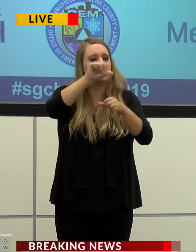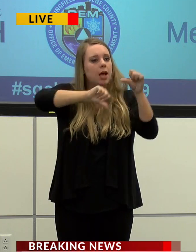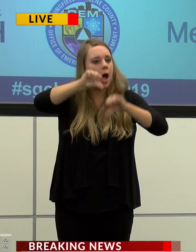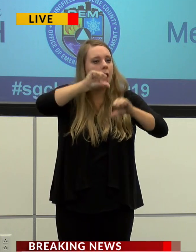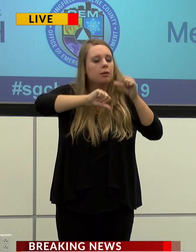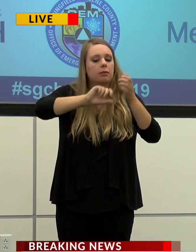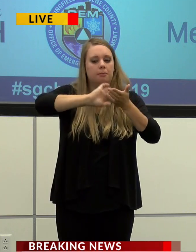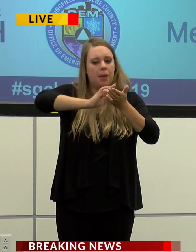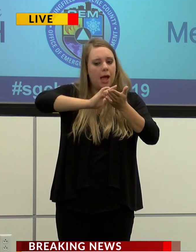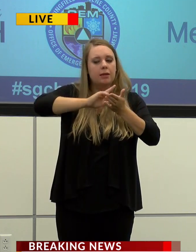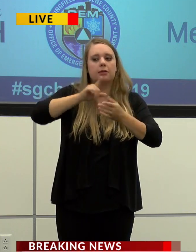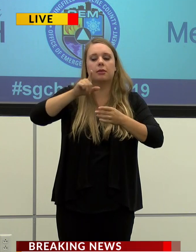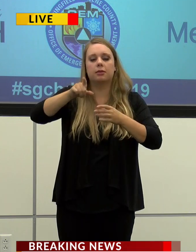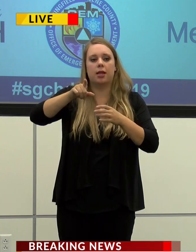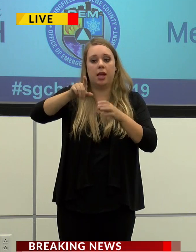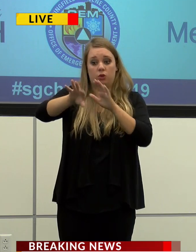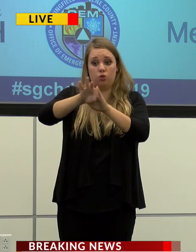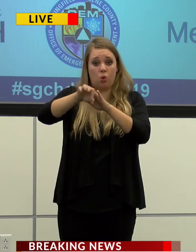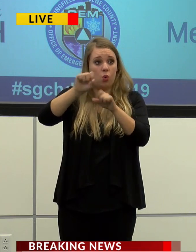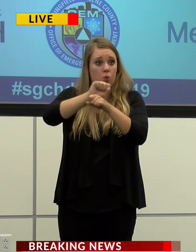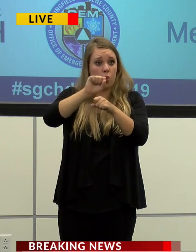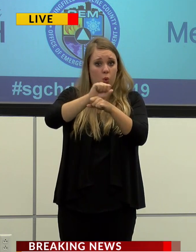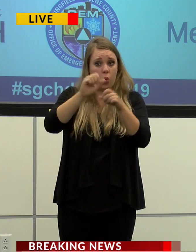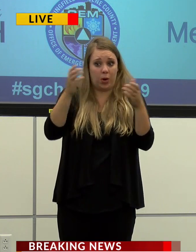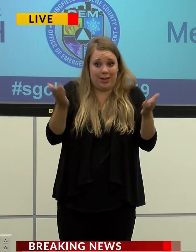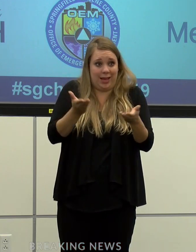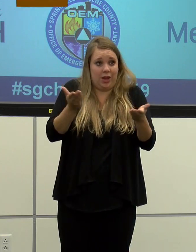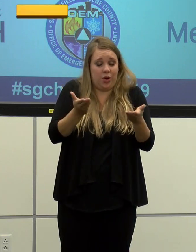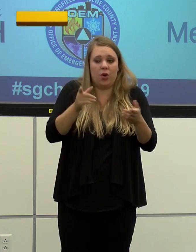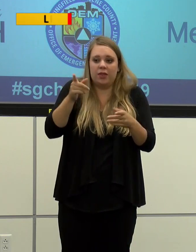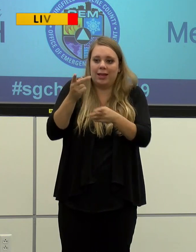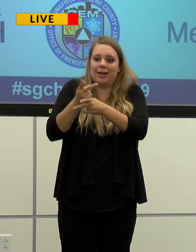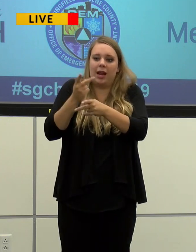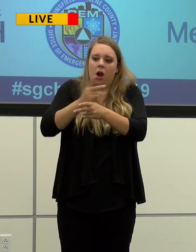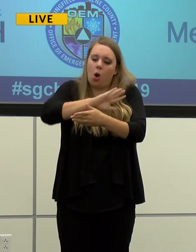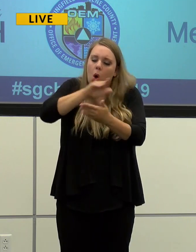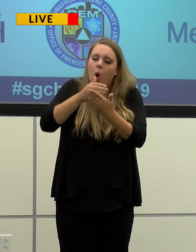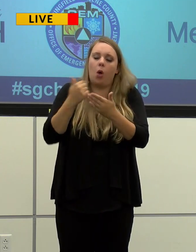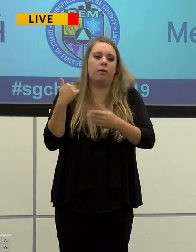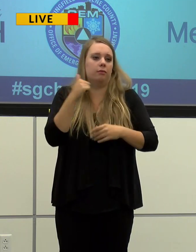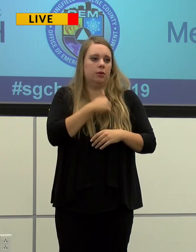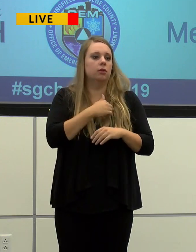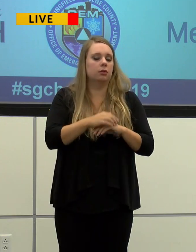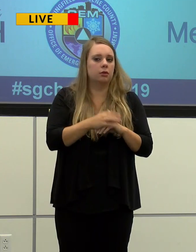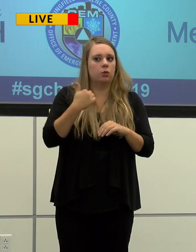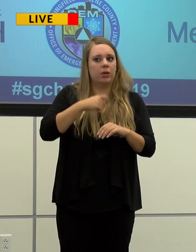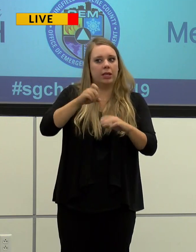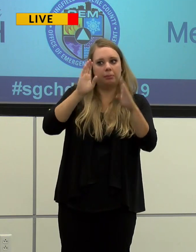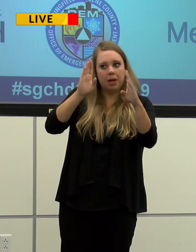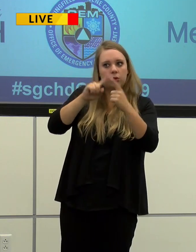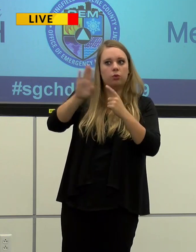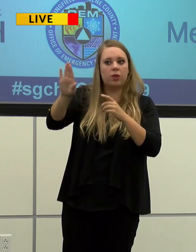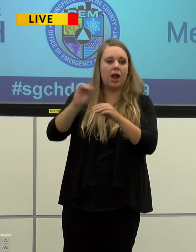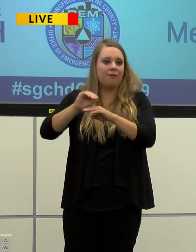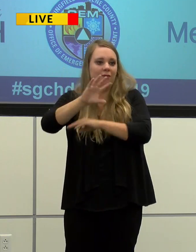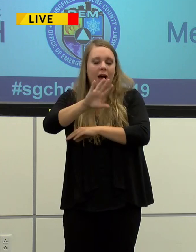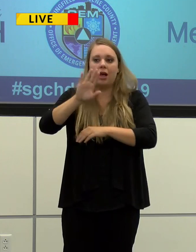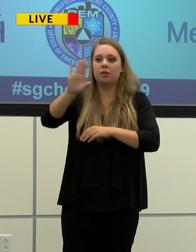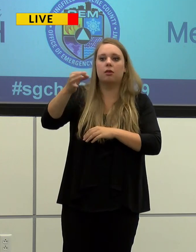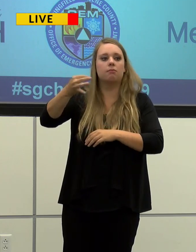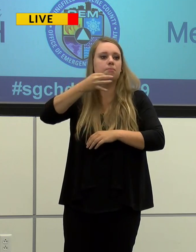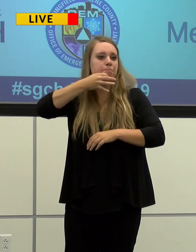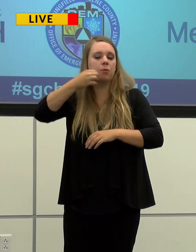the medicine. They've chosen to practice here and they take care of all of us. We must heed their advice and their expertise.